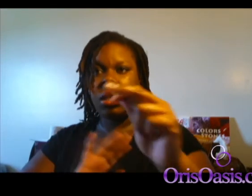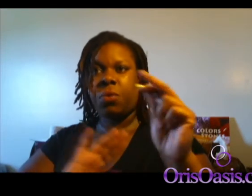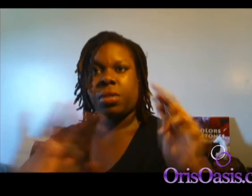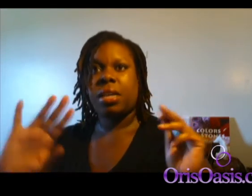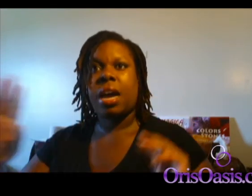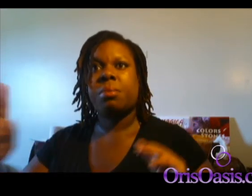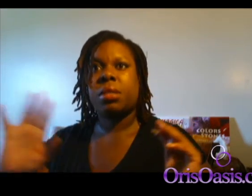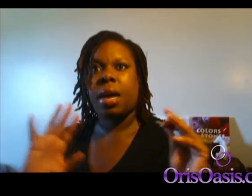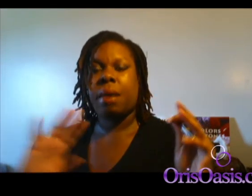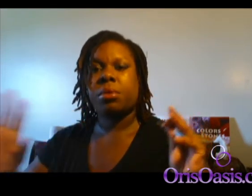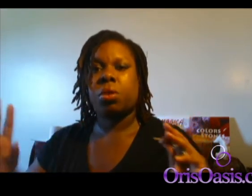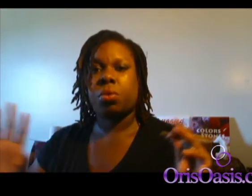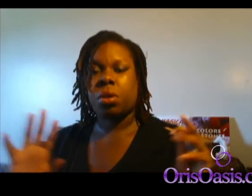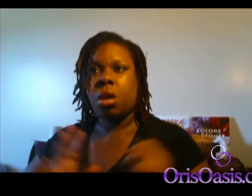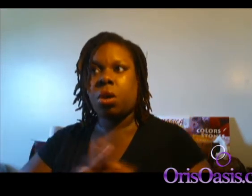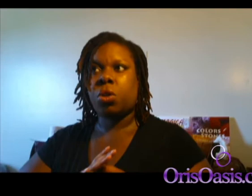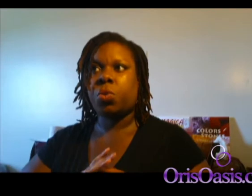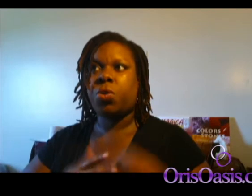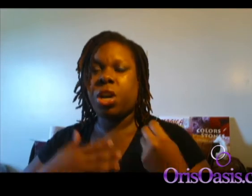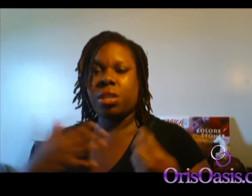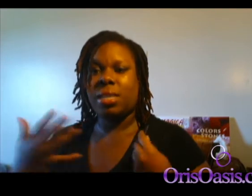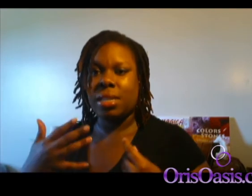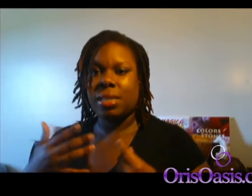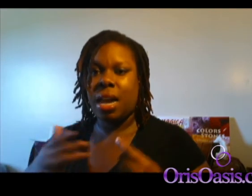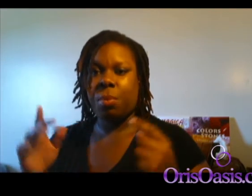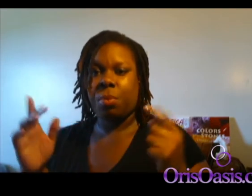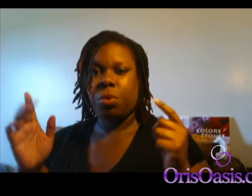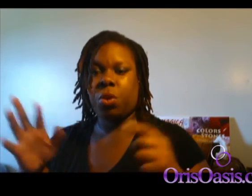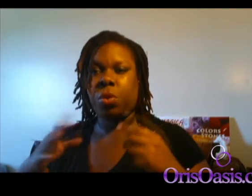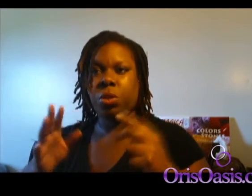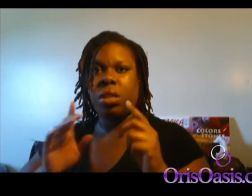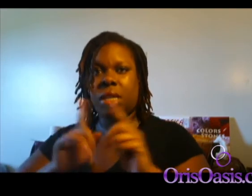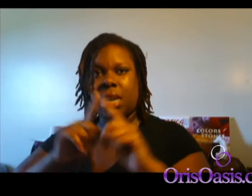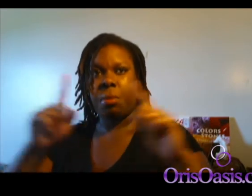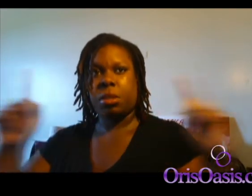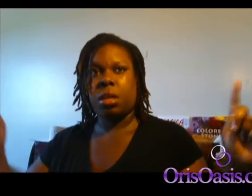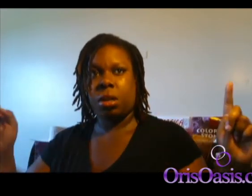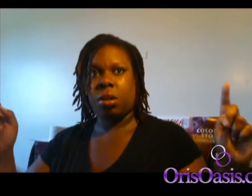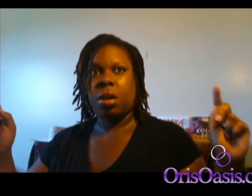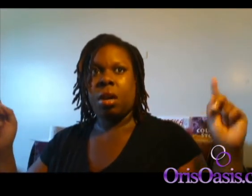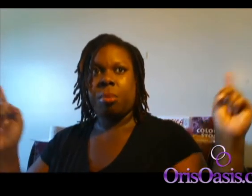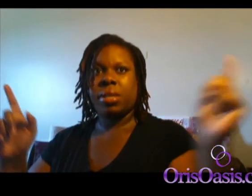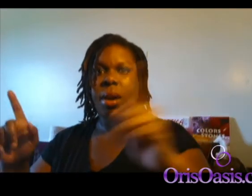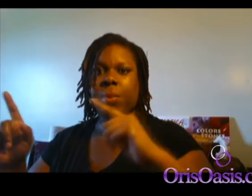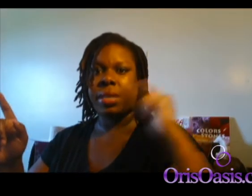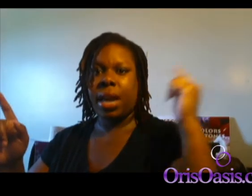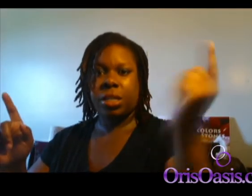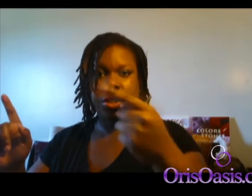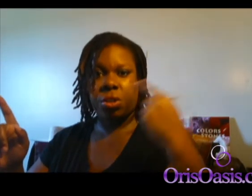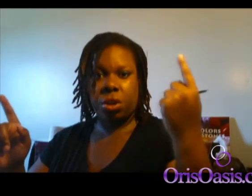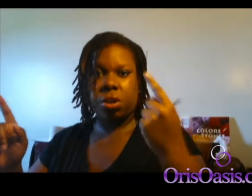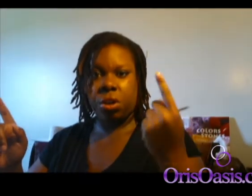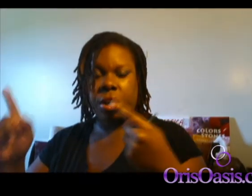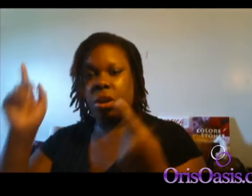different time zones. Because, when you understand time, you know, we're taught that time is linear. But, time is actually circular, and it also